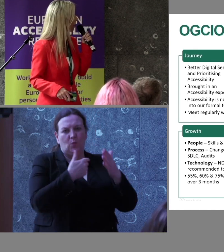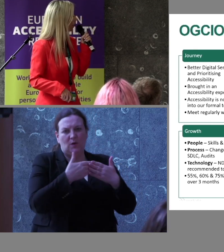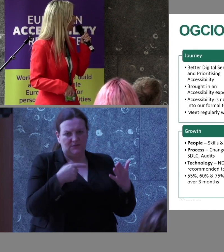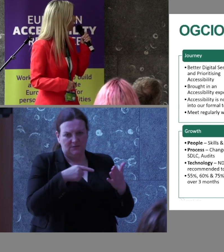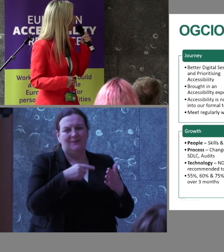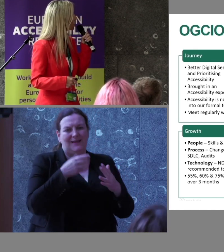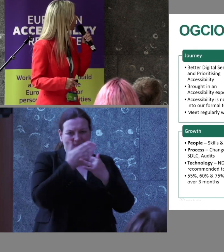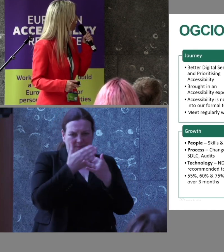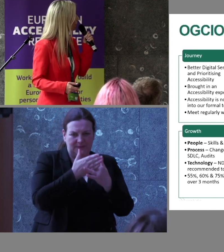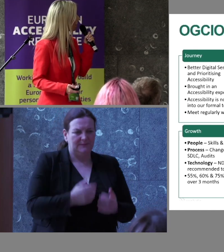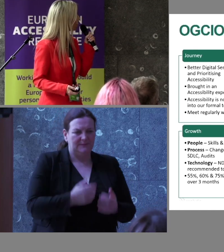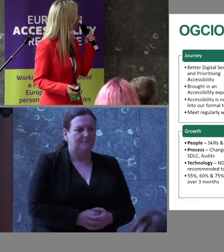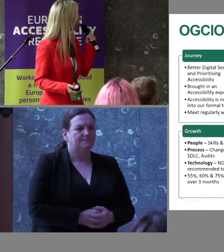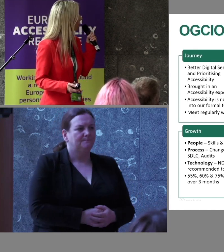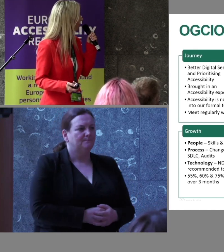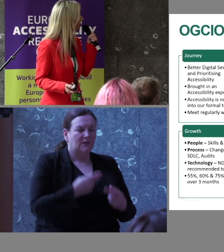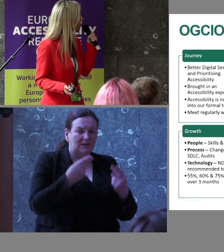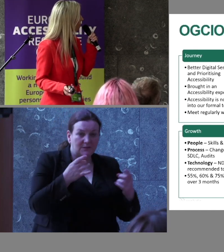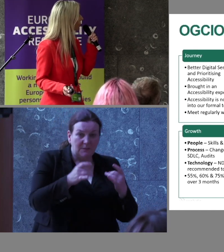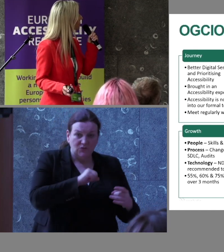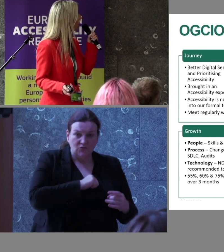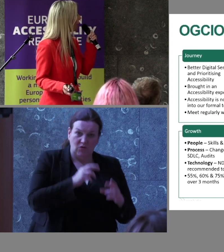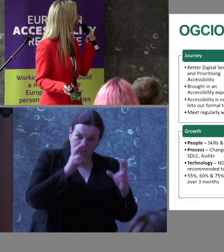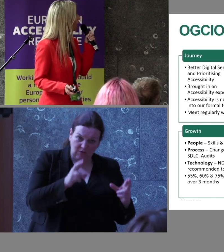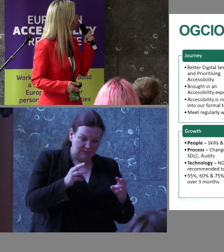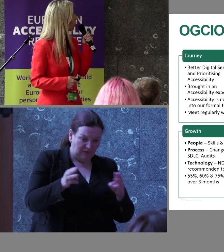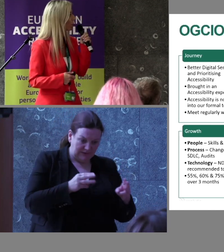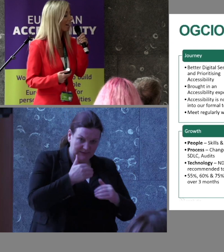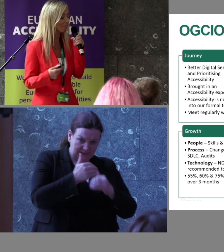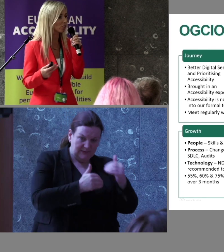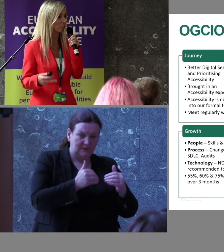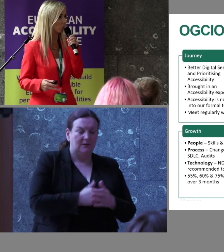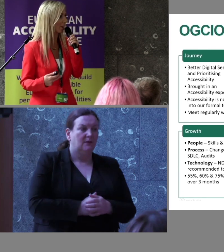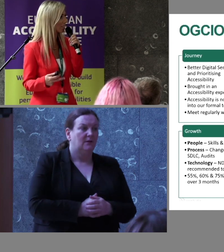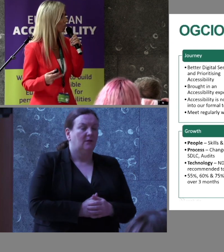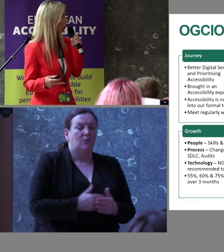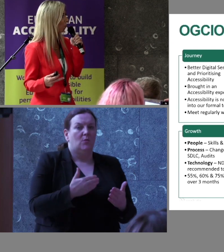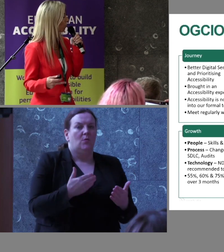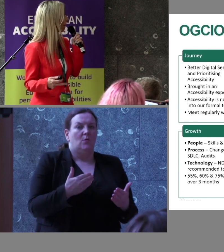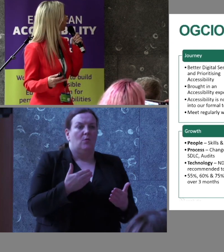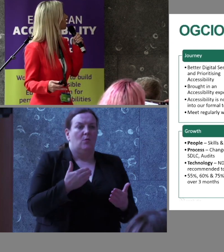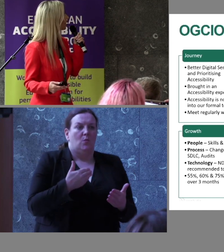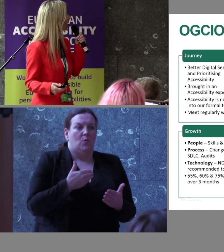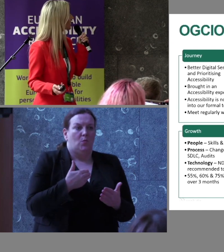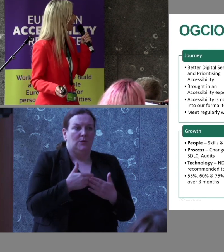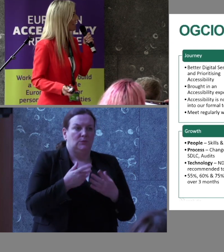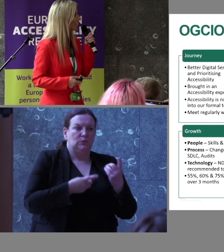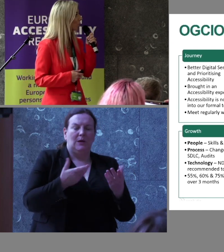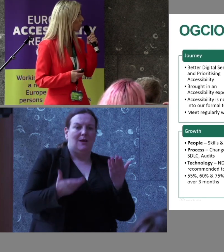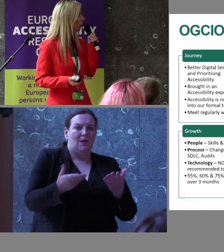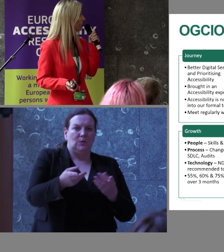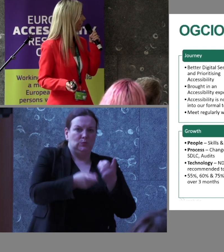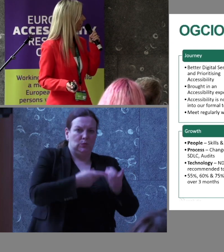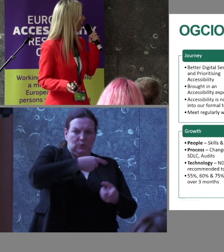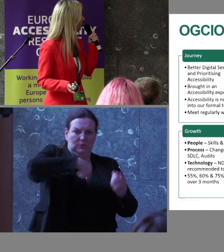making sure we have right practices in place. What we have and just ways and how we're doing that is